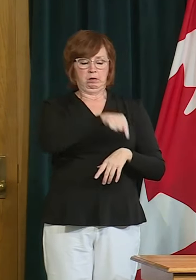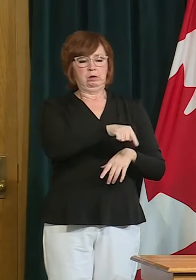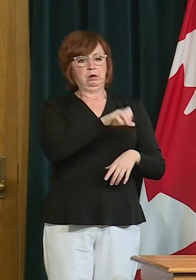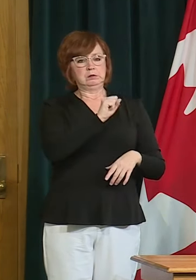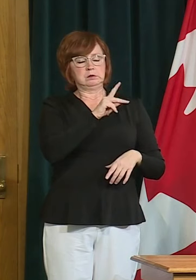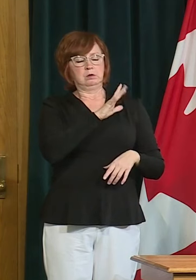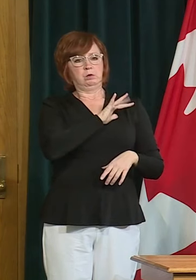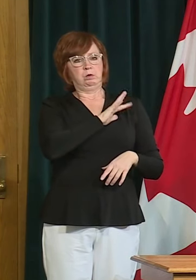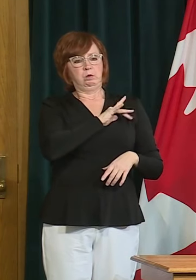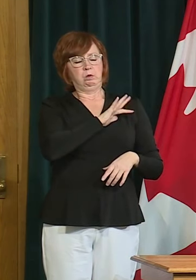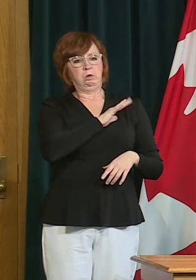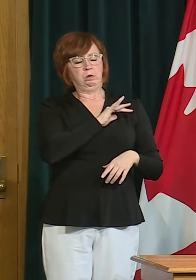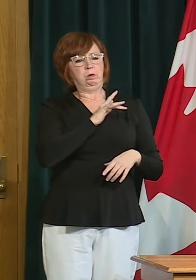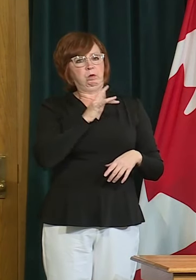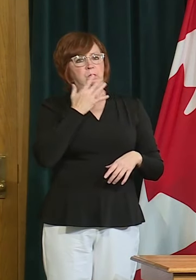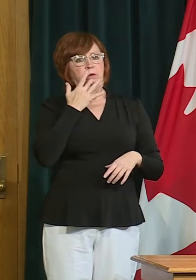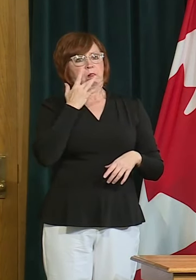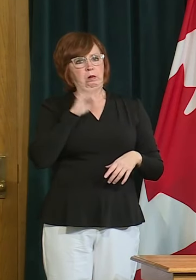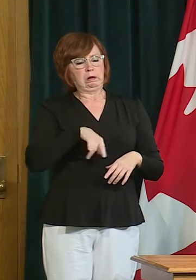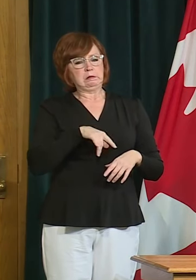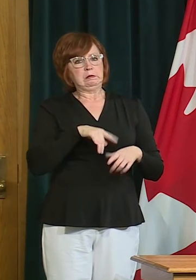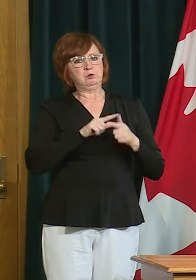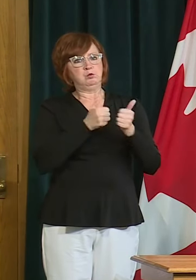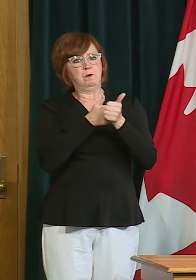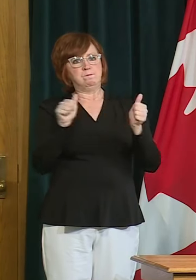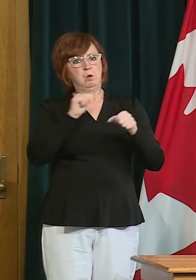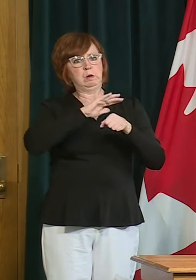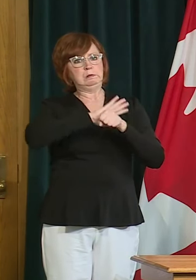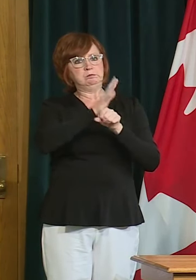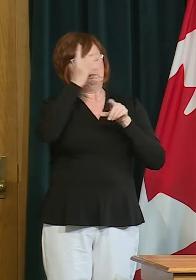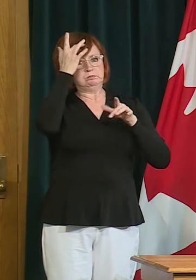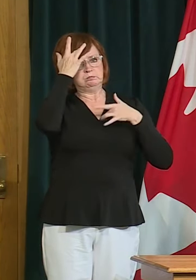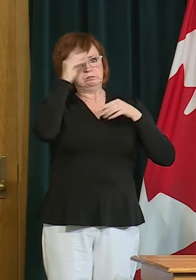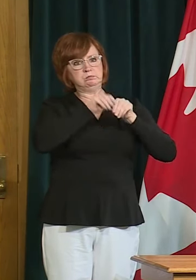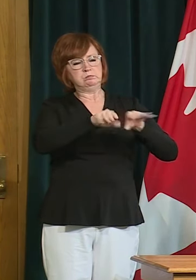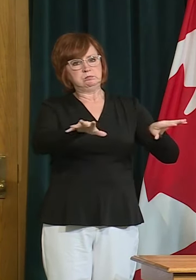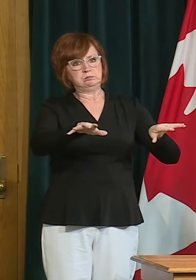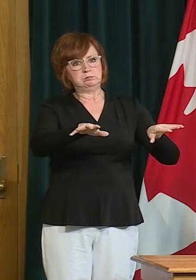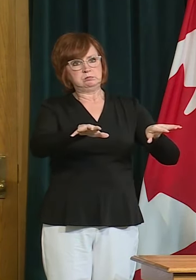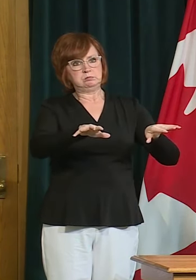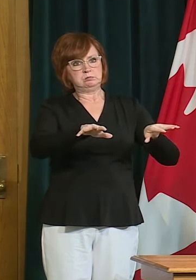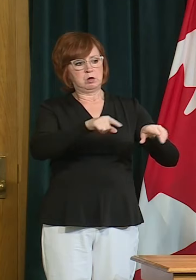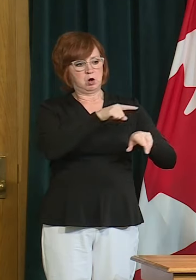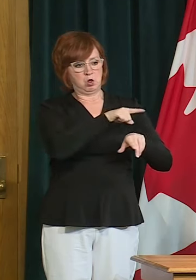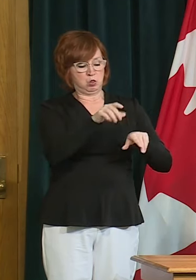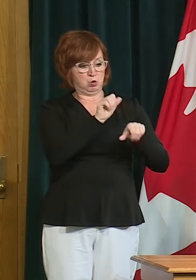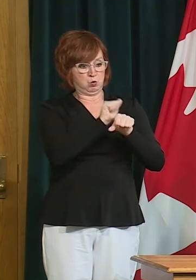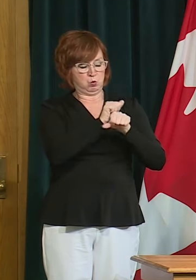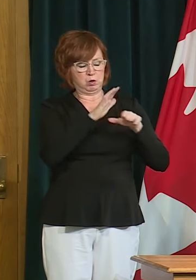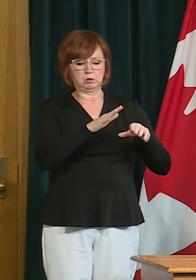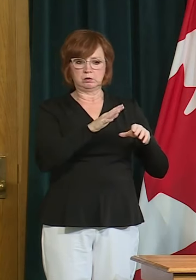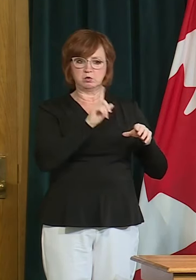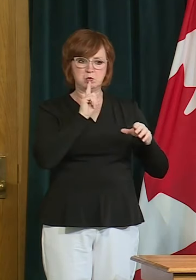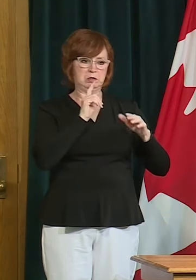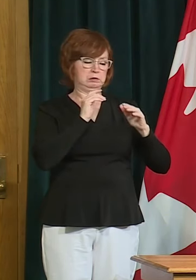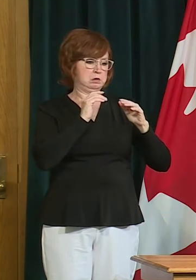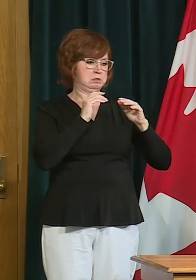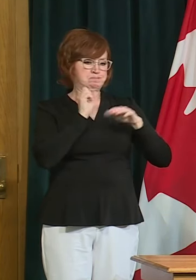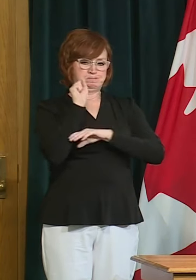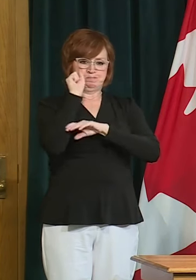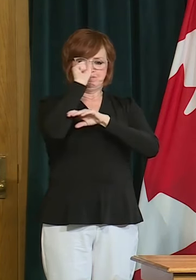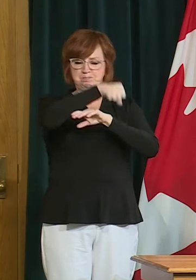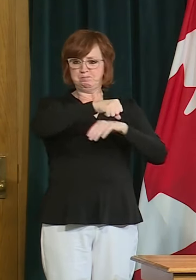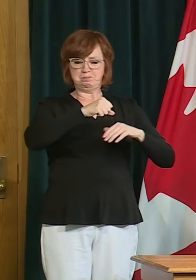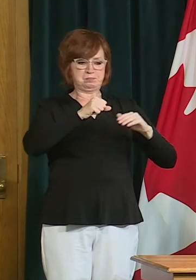providing this top-up in recognition of the great work that they have done and continue to do. In addition workers at assisted